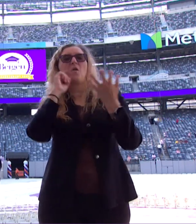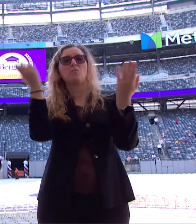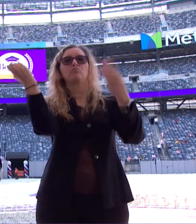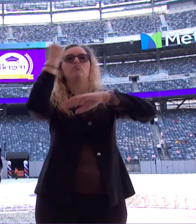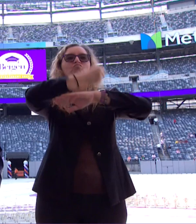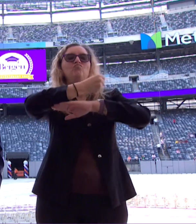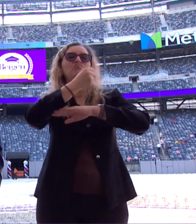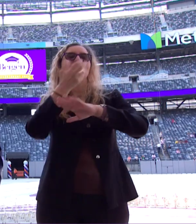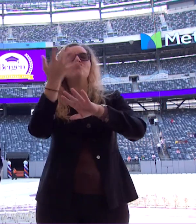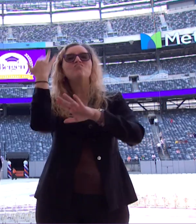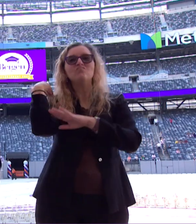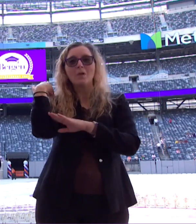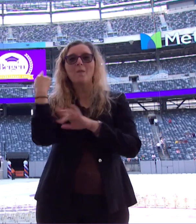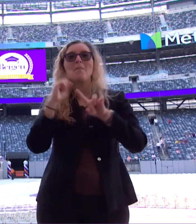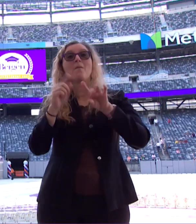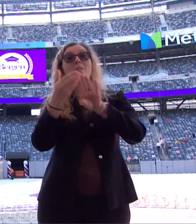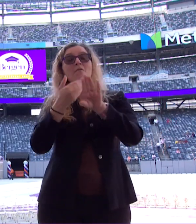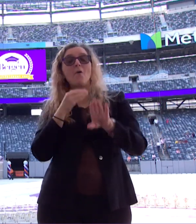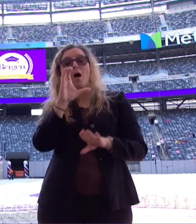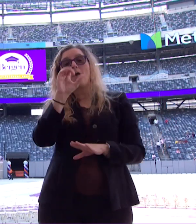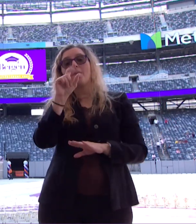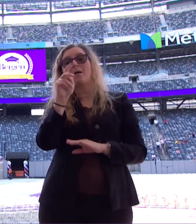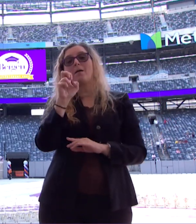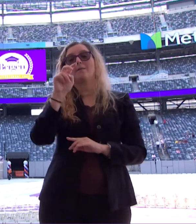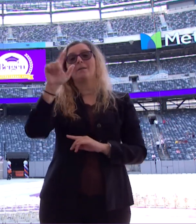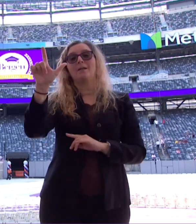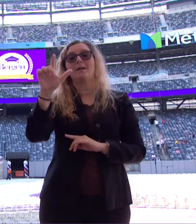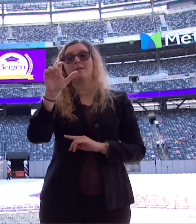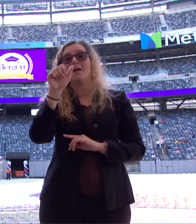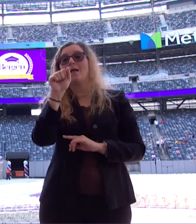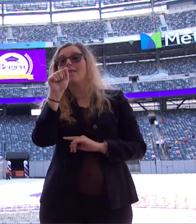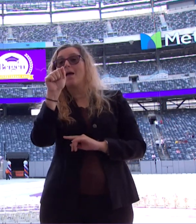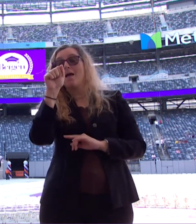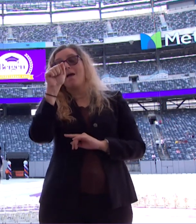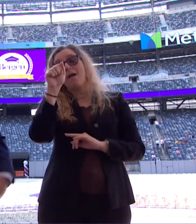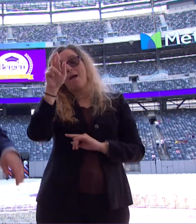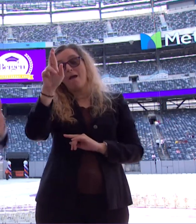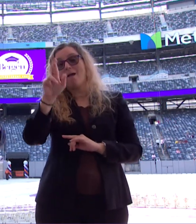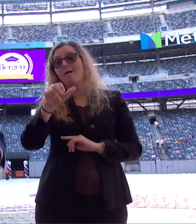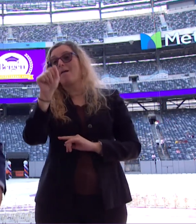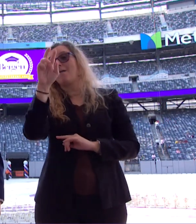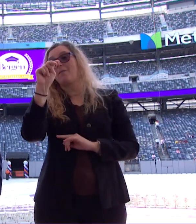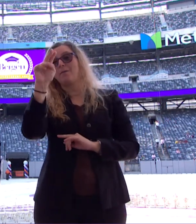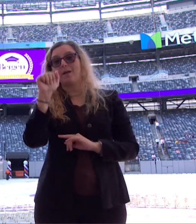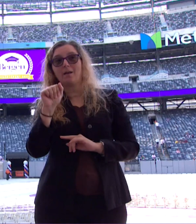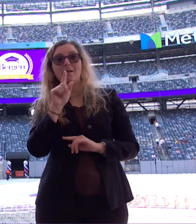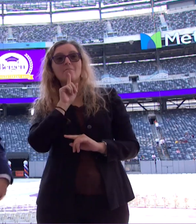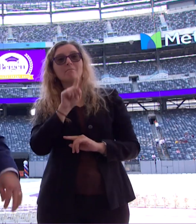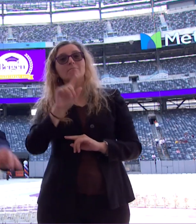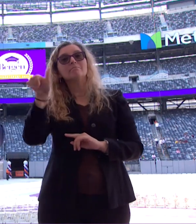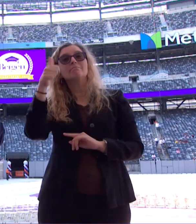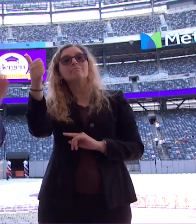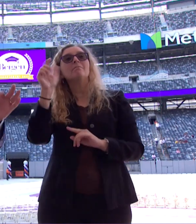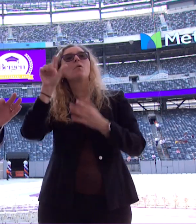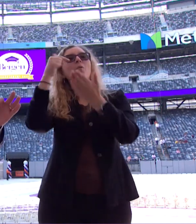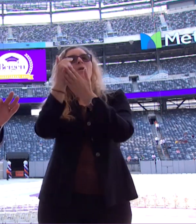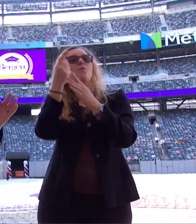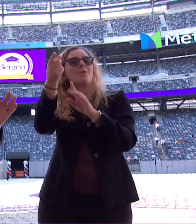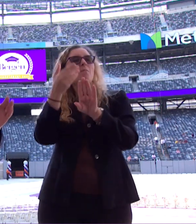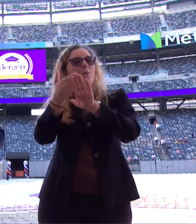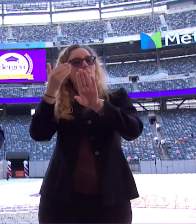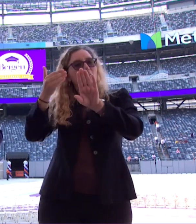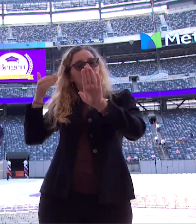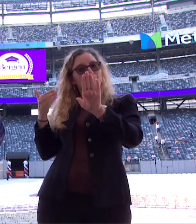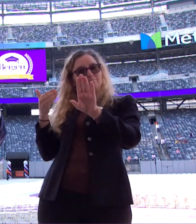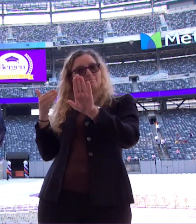time. But before that, it was the Continental Airlines Arena and even the Brendan Byrne Arena before that. That's where we used to have our commencement. Before then,